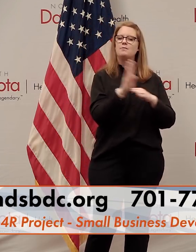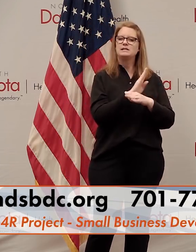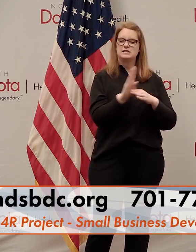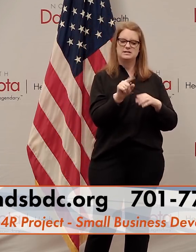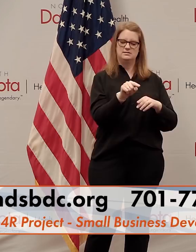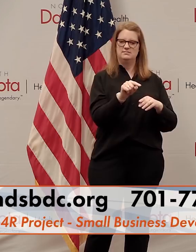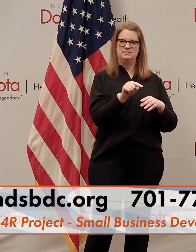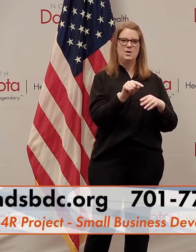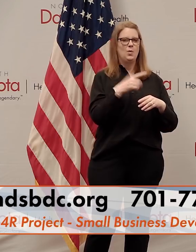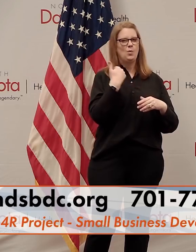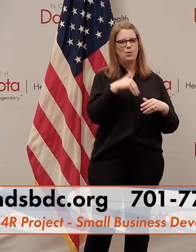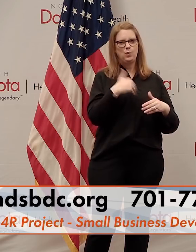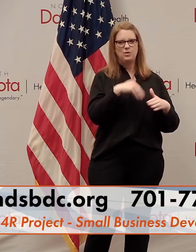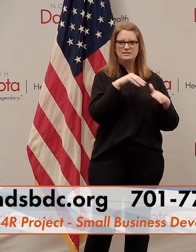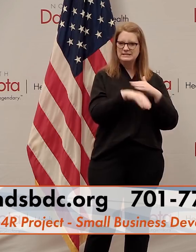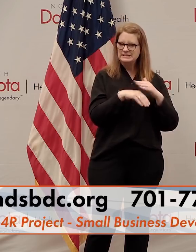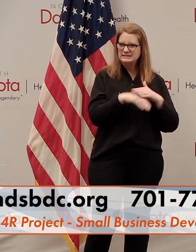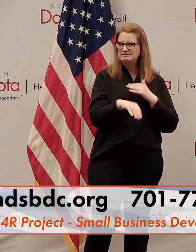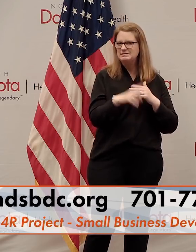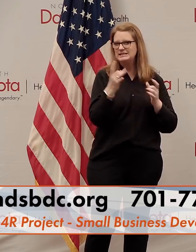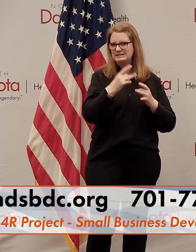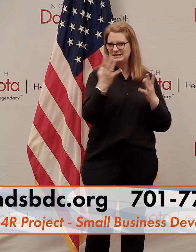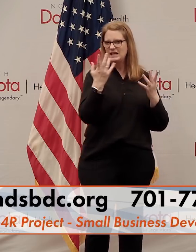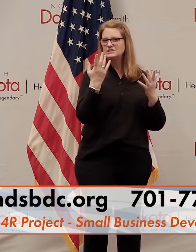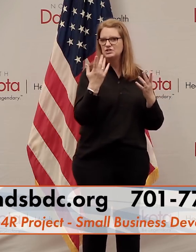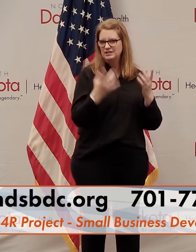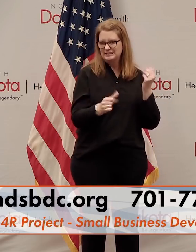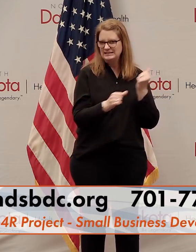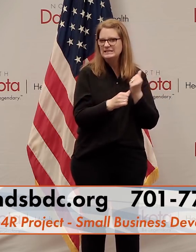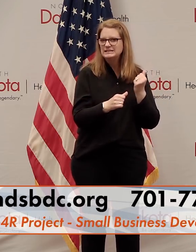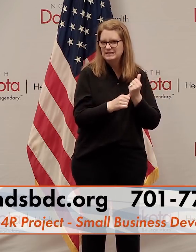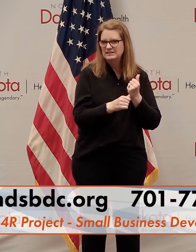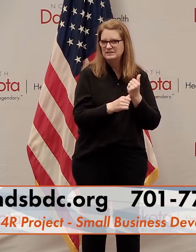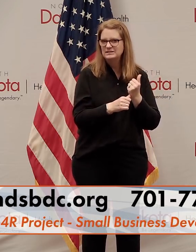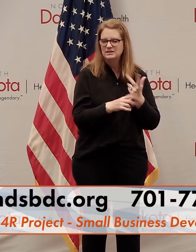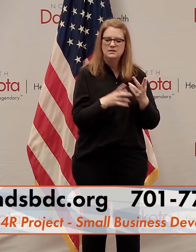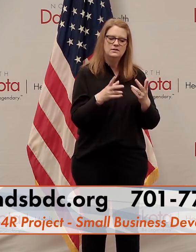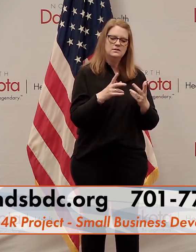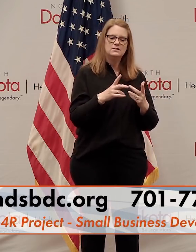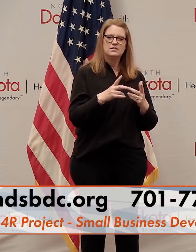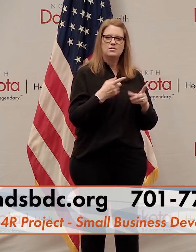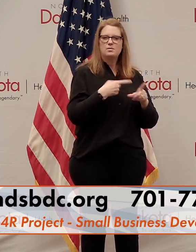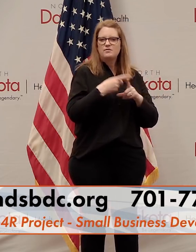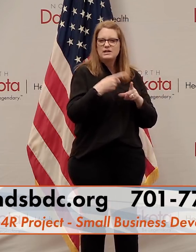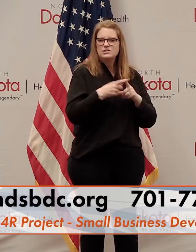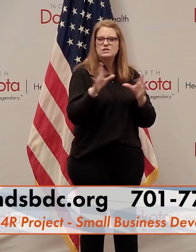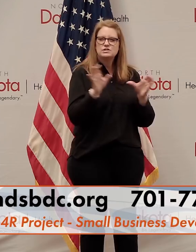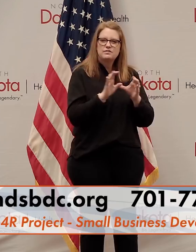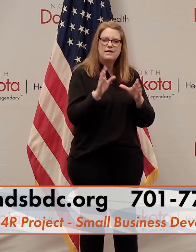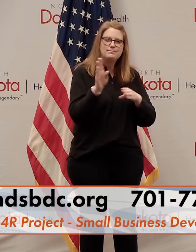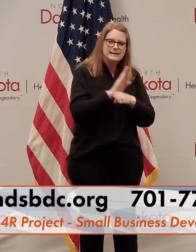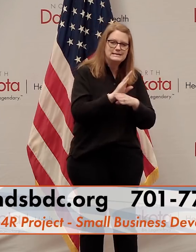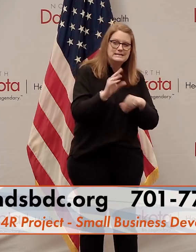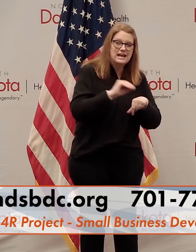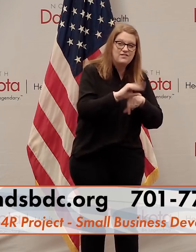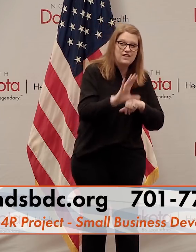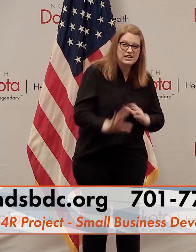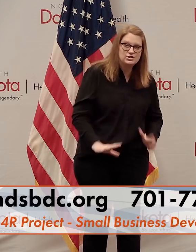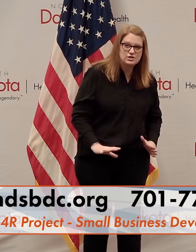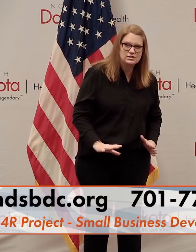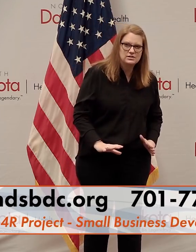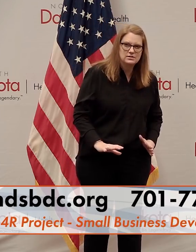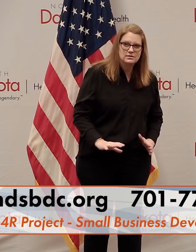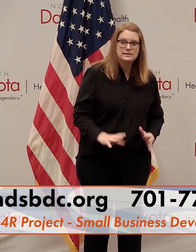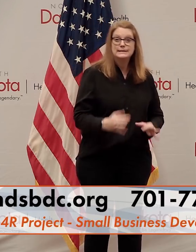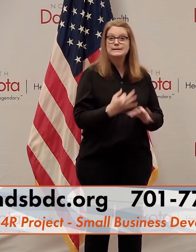access a wide range of comprehensive disaster assistance and relief services available from professional certified business advisors. Guess what? At